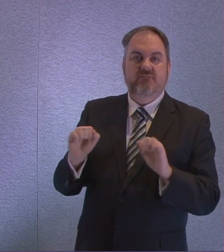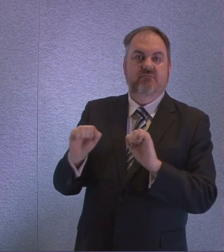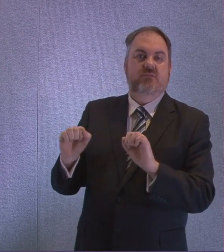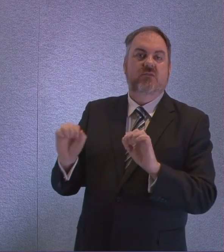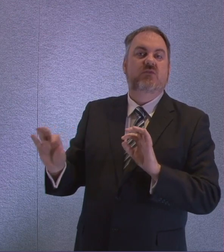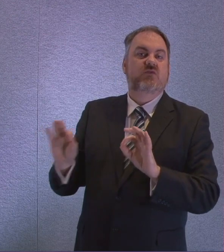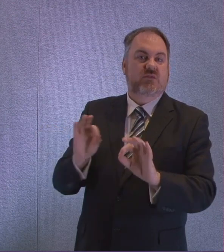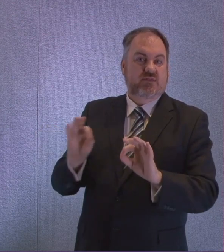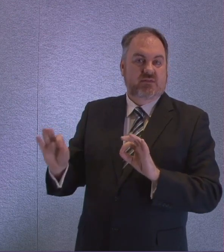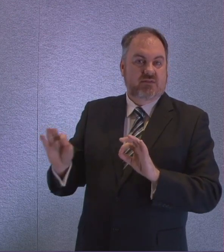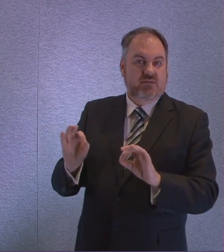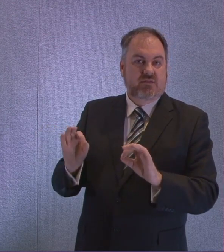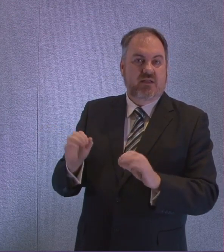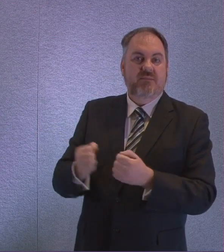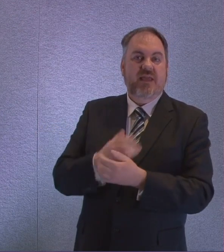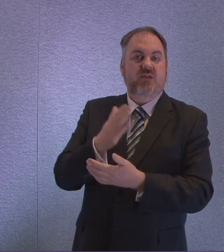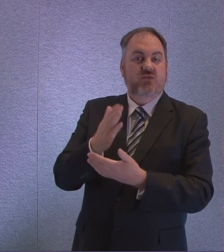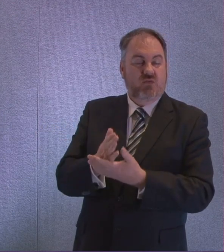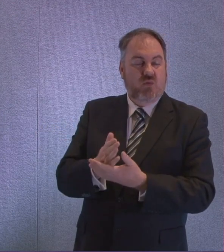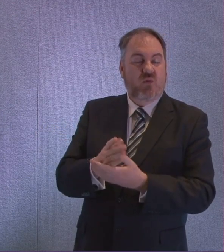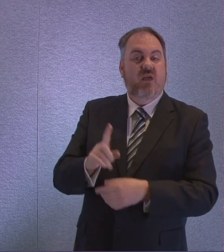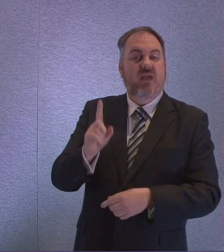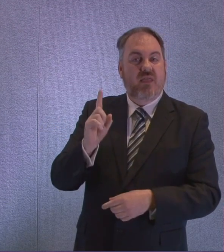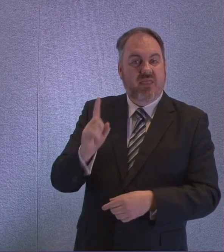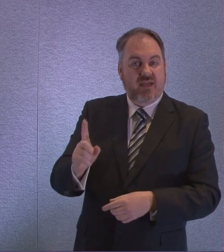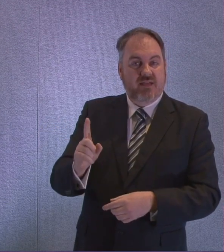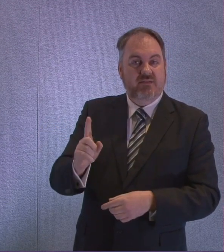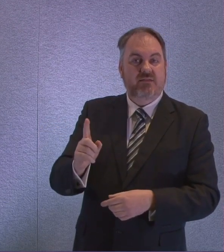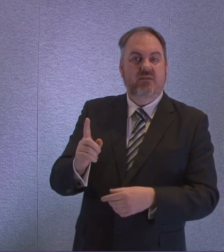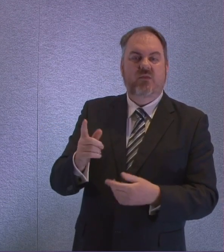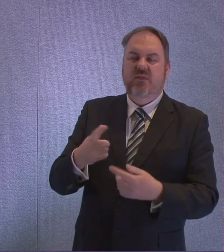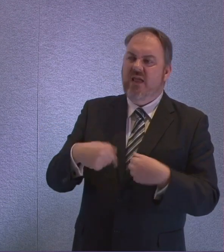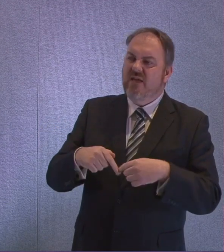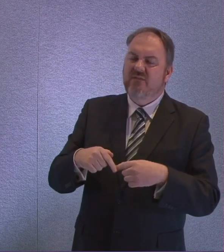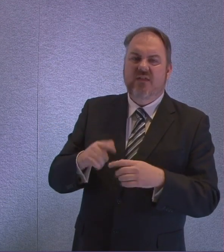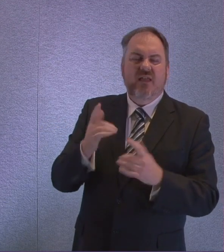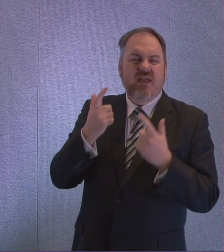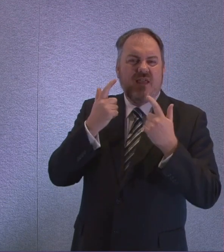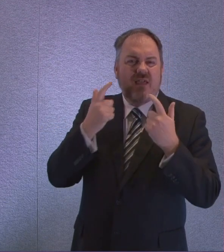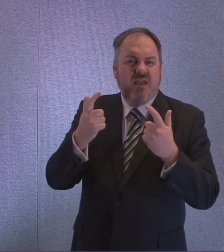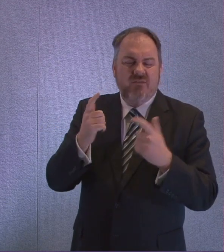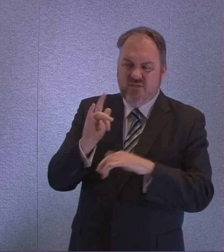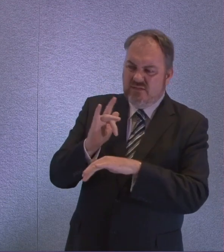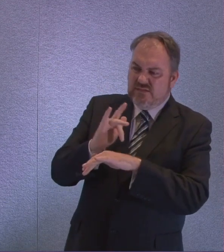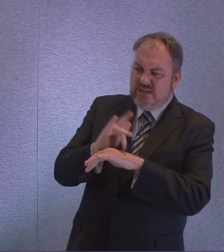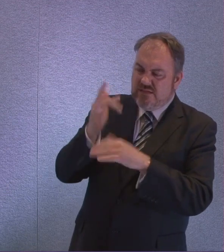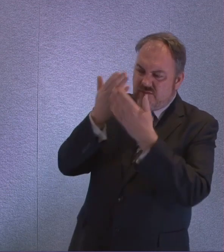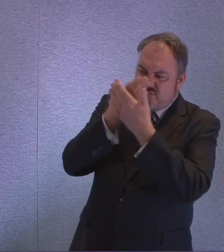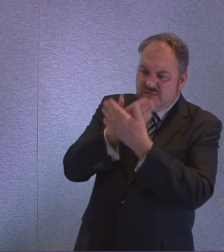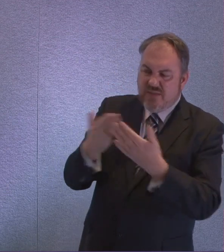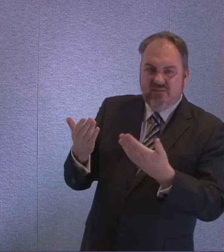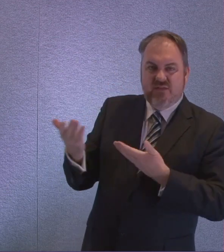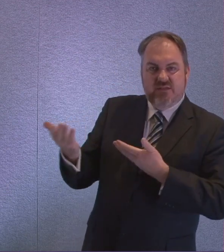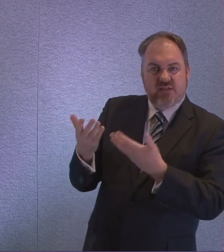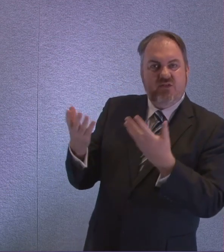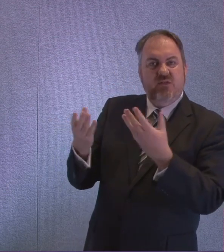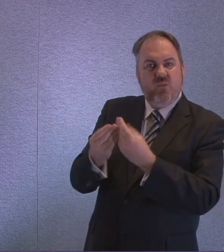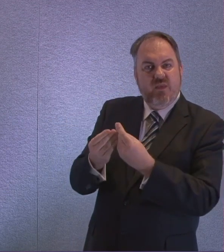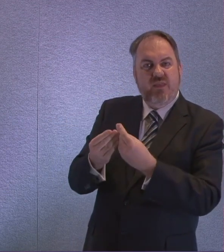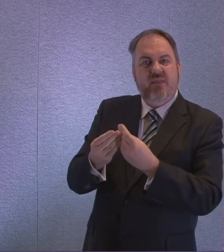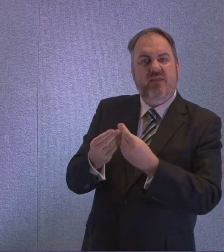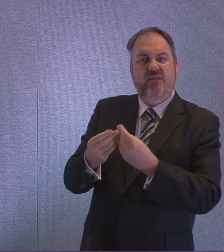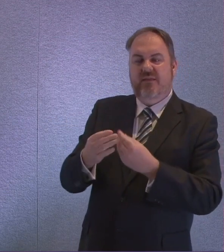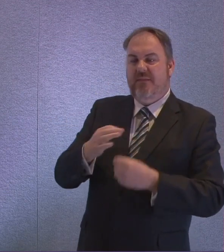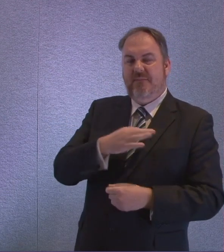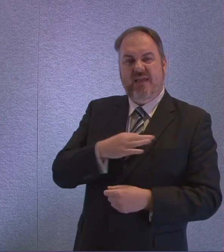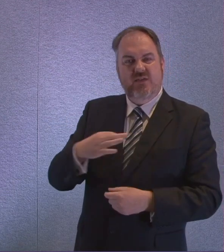the requirement for that long term and sensitive discussion with individuals and can she give any advice to